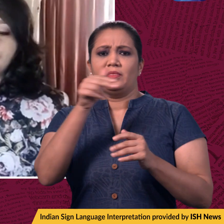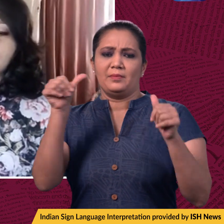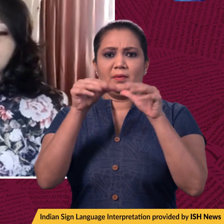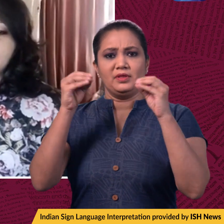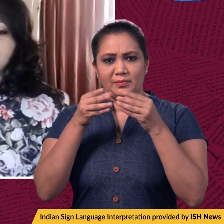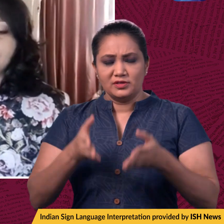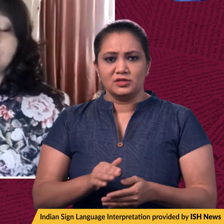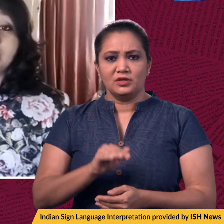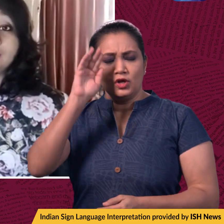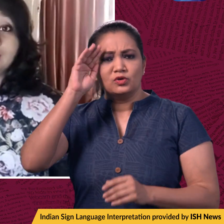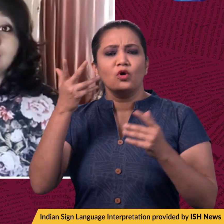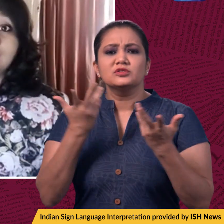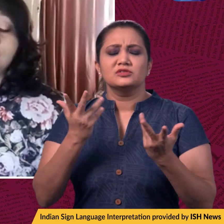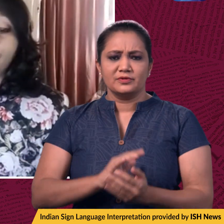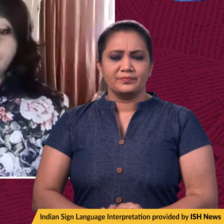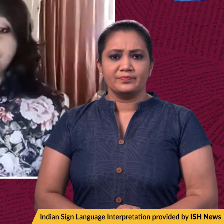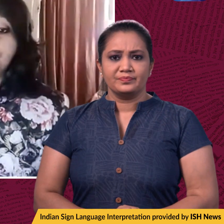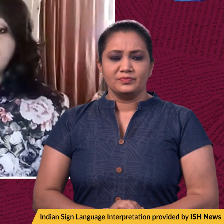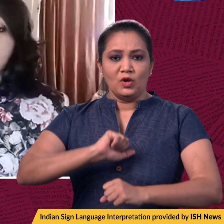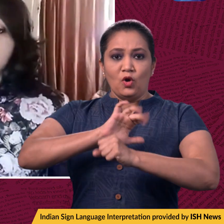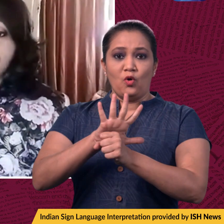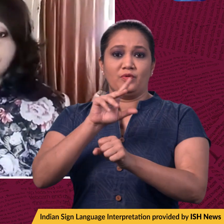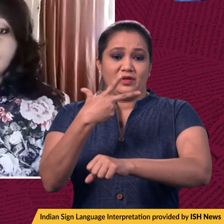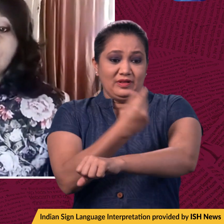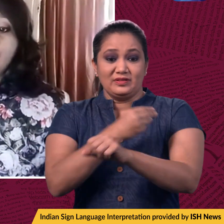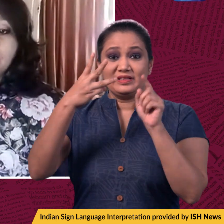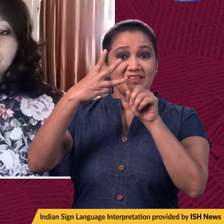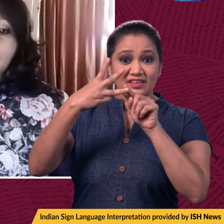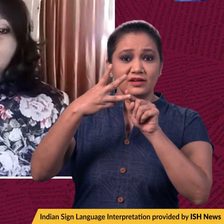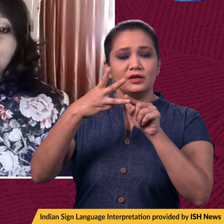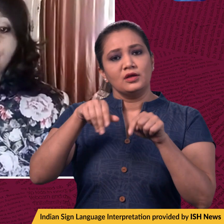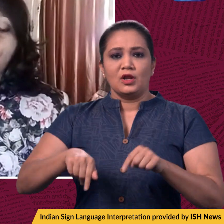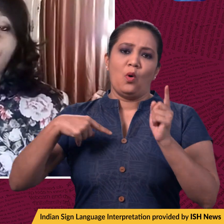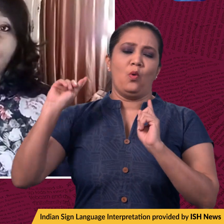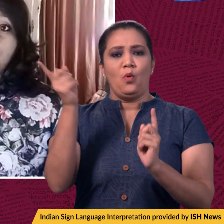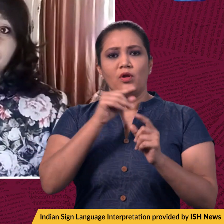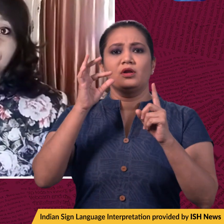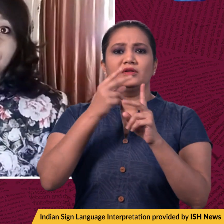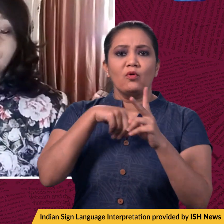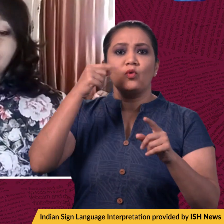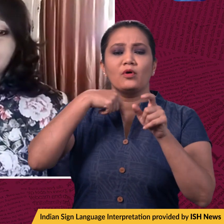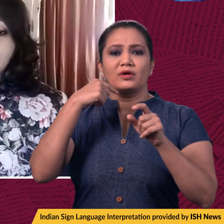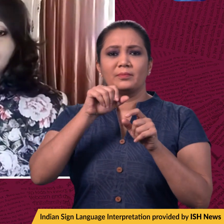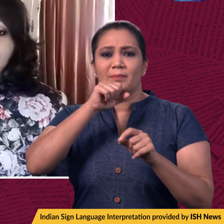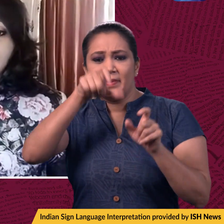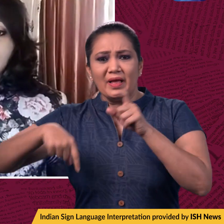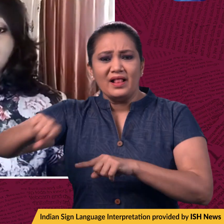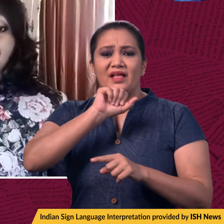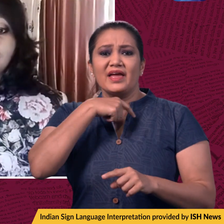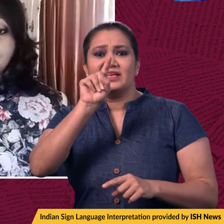There's big news coming in today that COVID booster shots will be available for all people above the age of 18 in private